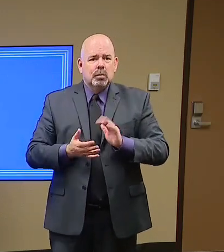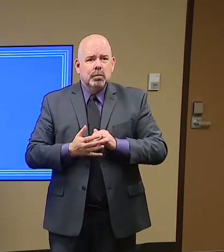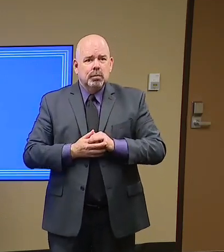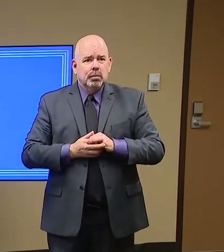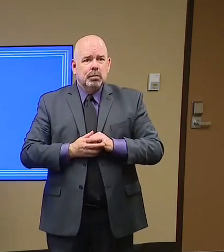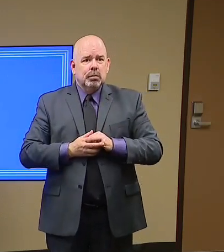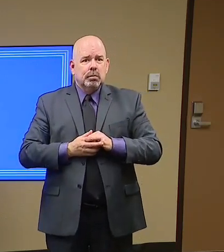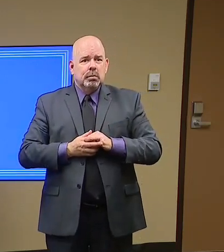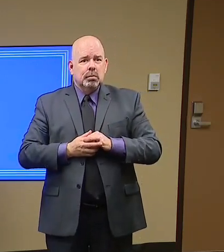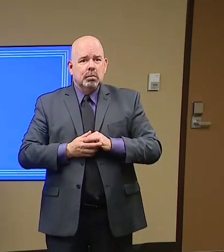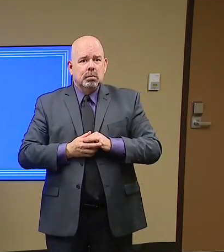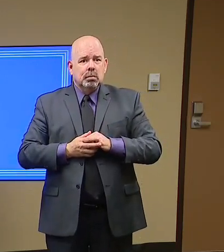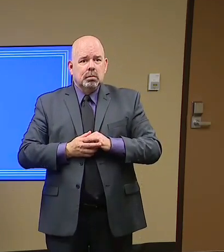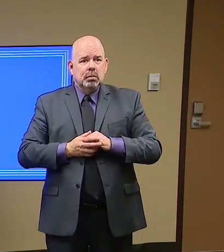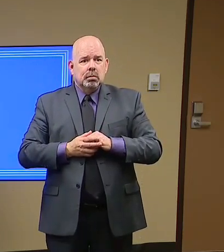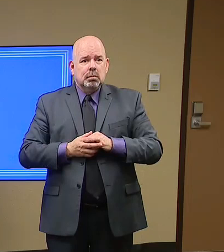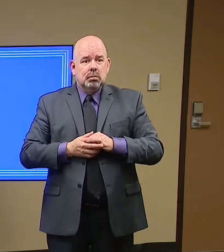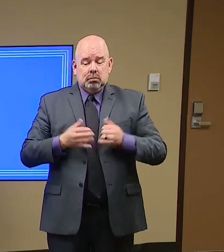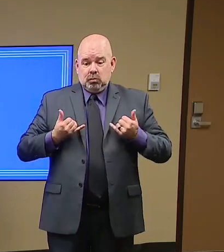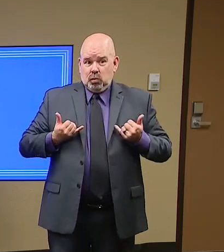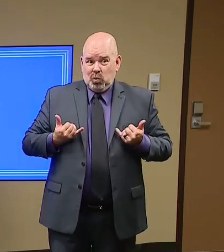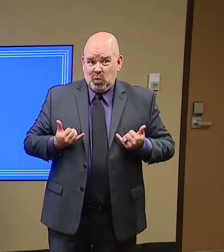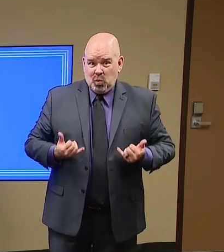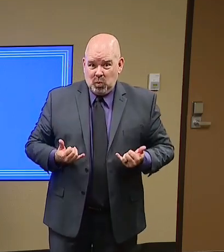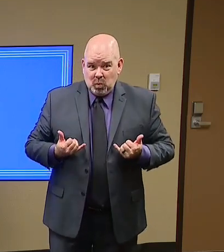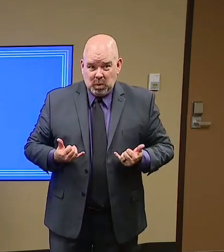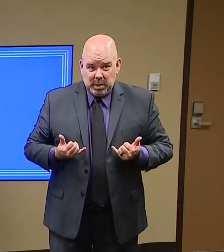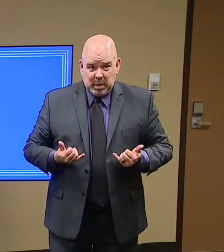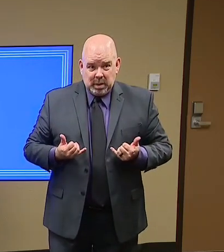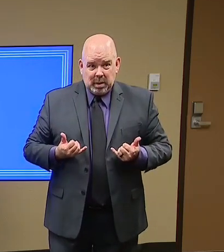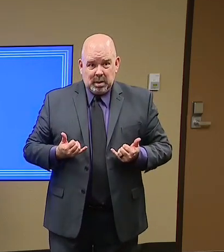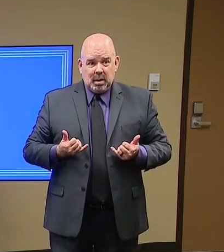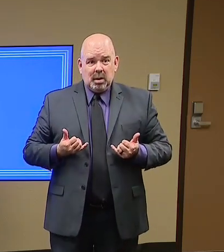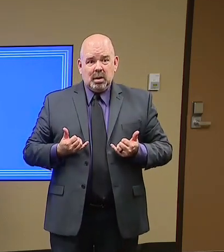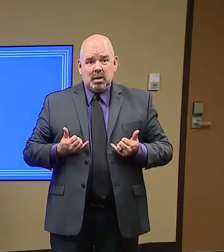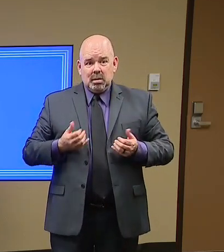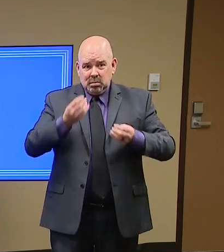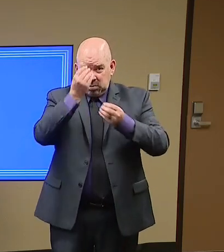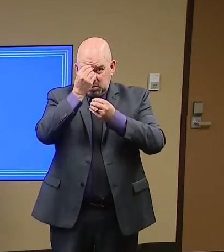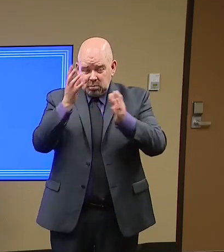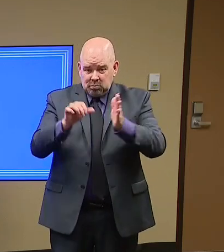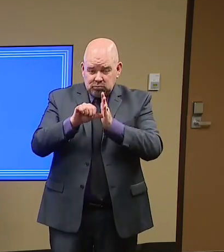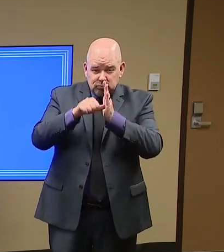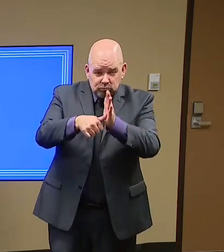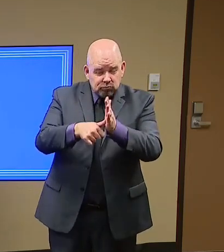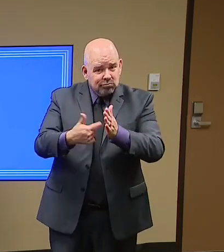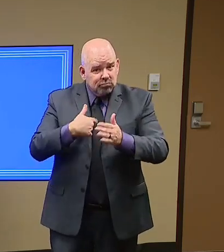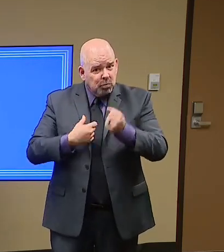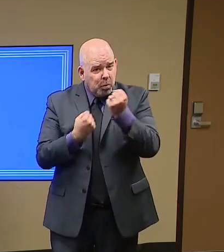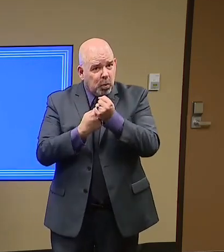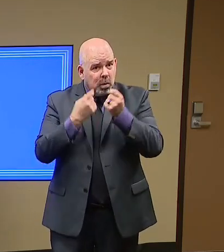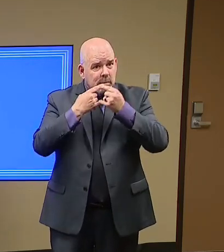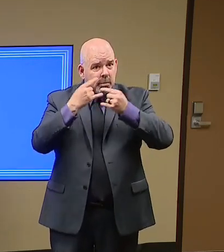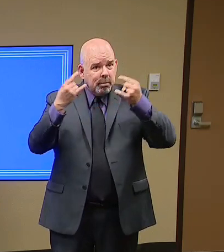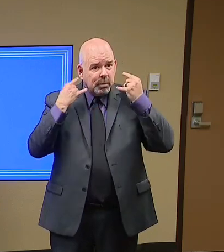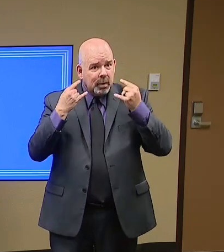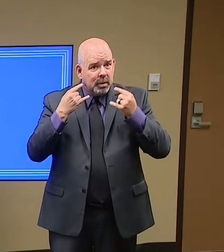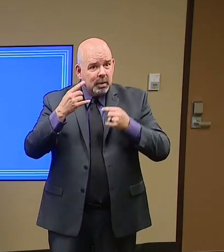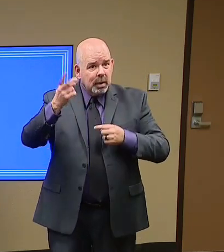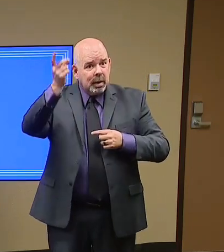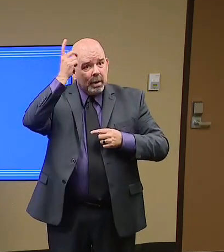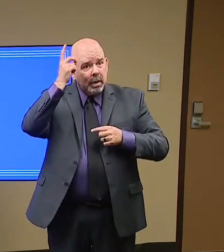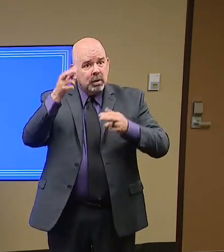today in speaking in favor of the mask, the Dallas Regional Chamber of Commerce, the Dallas Citizens